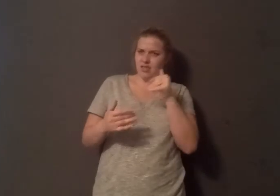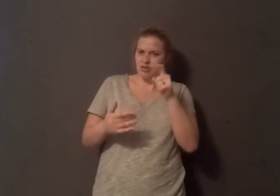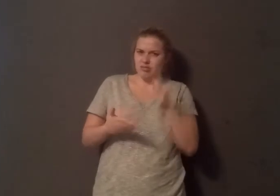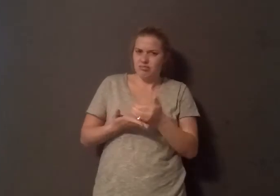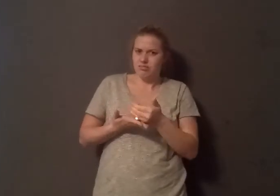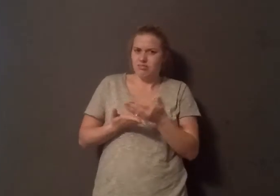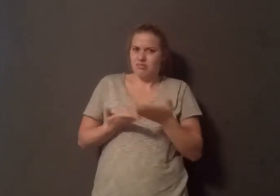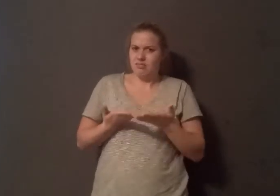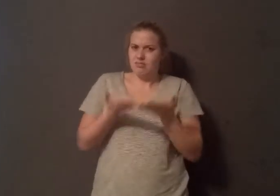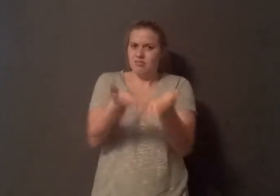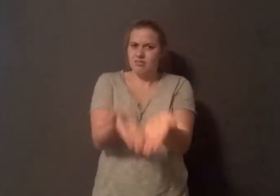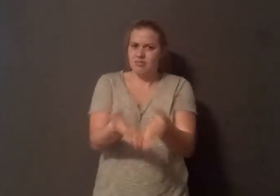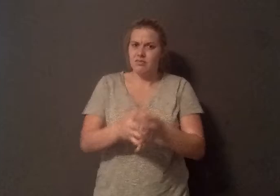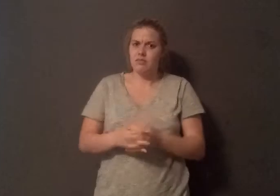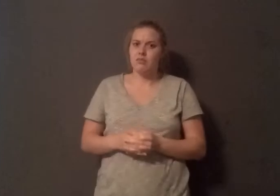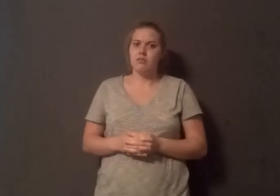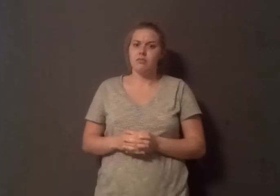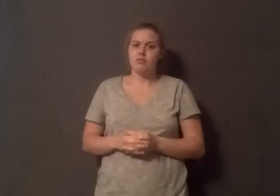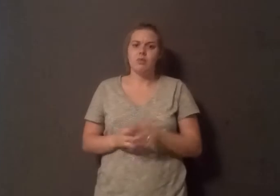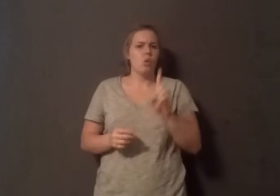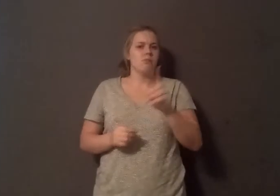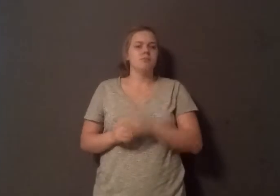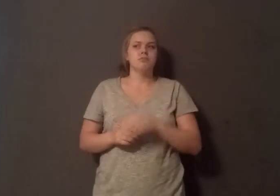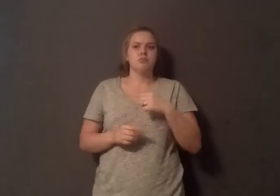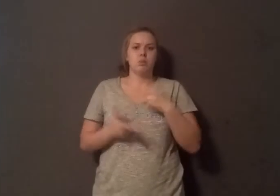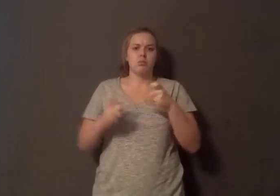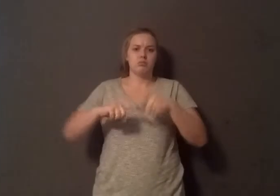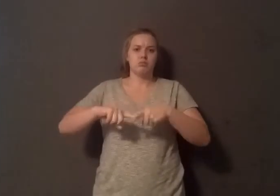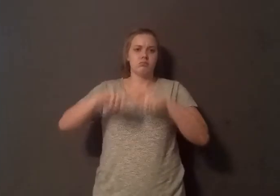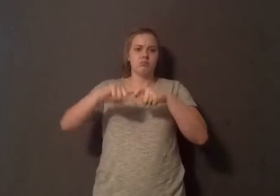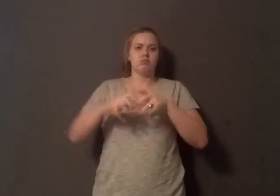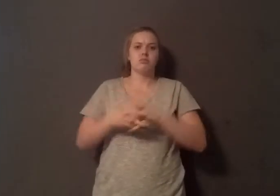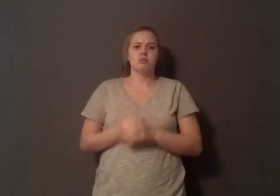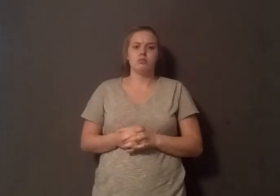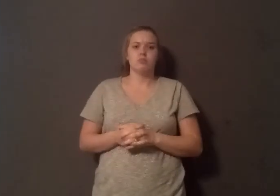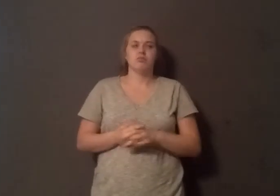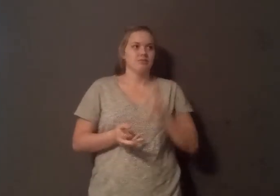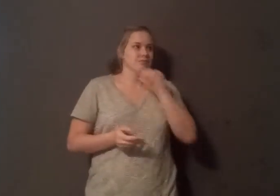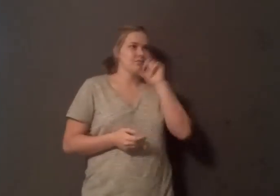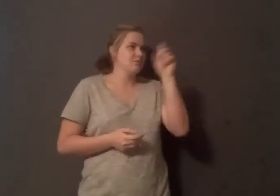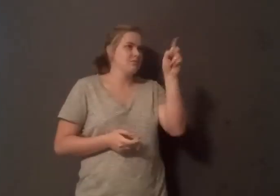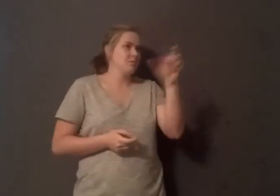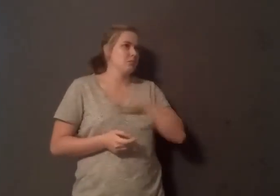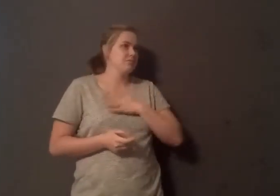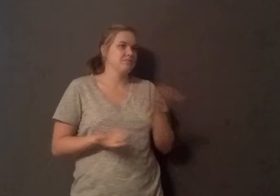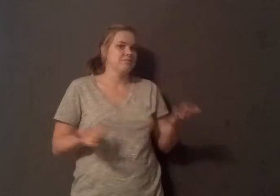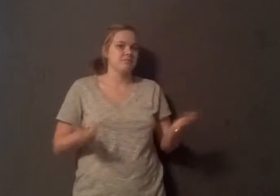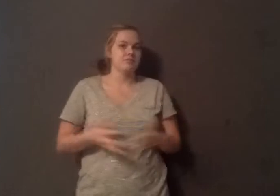Well, let me just take you on a brief hold, because, um... He wasn't able to answer my questions and said someone would get back with me. I